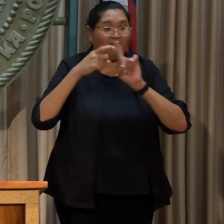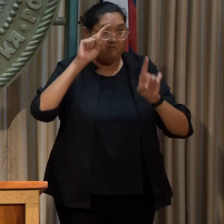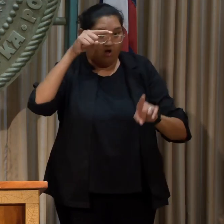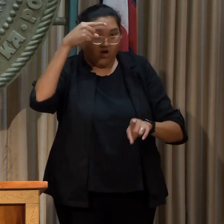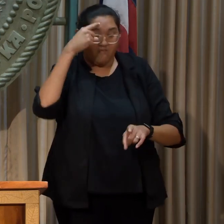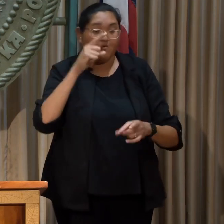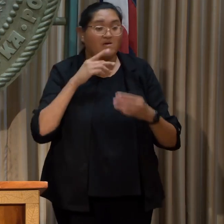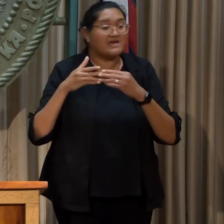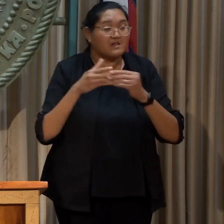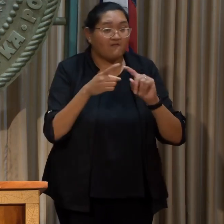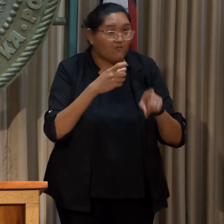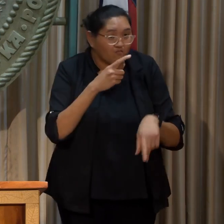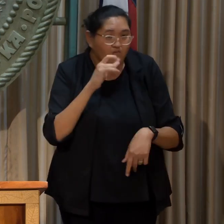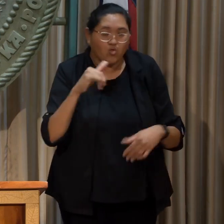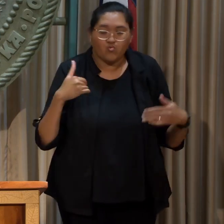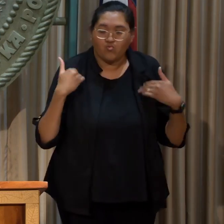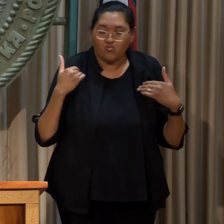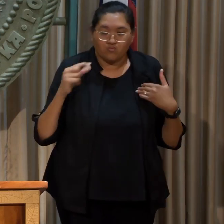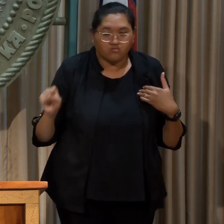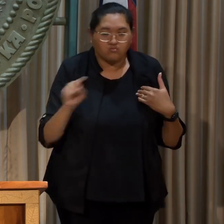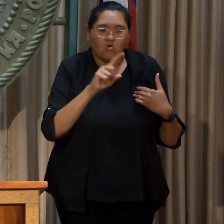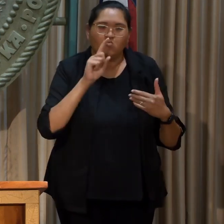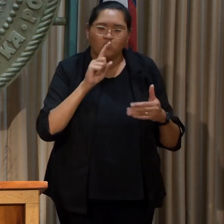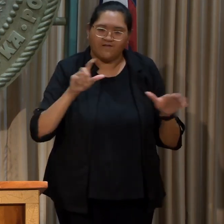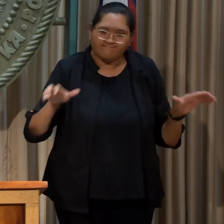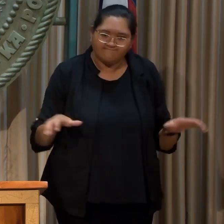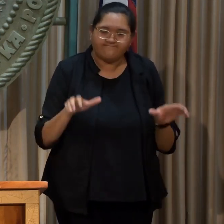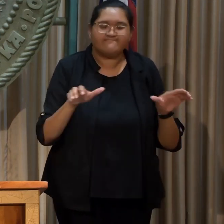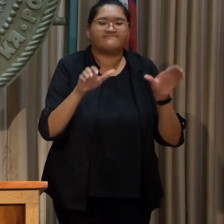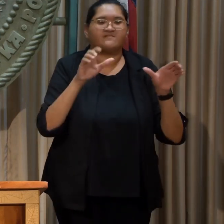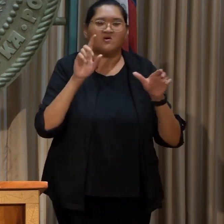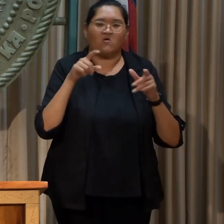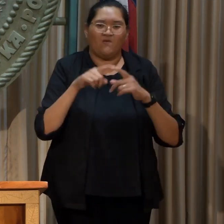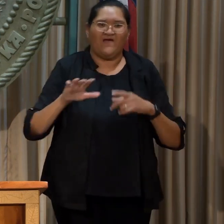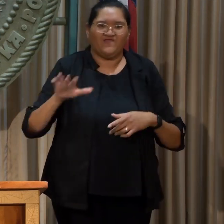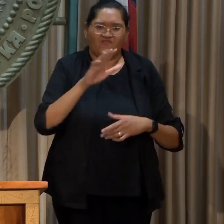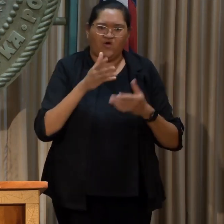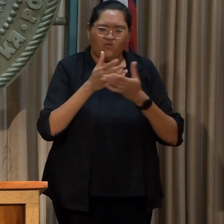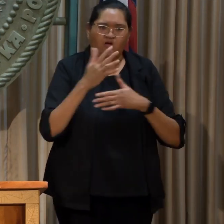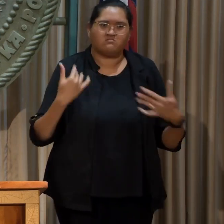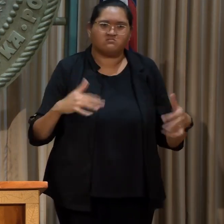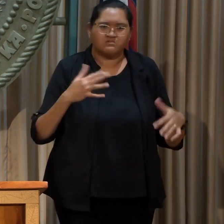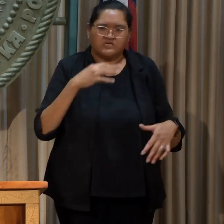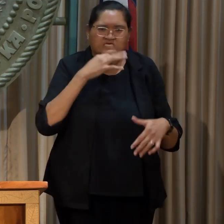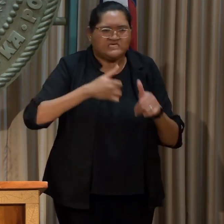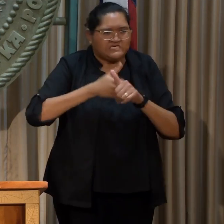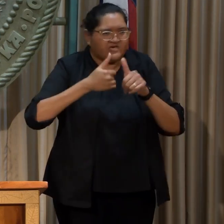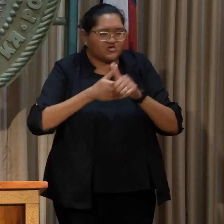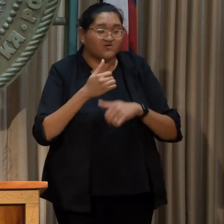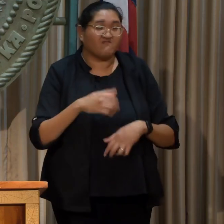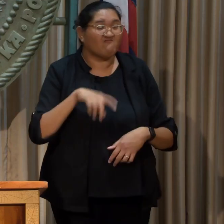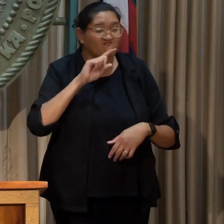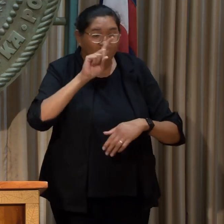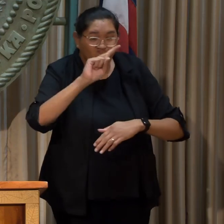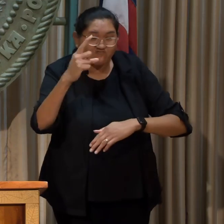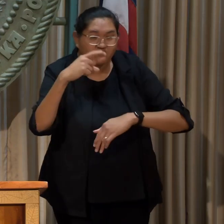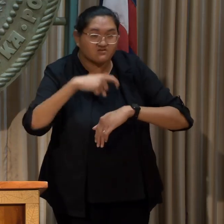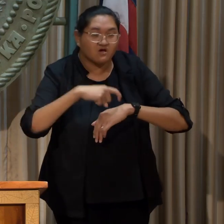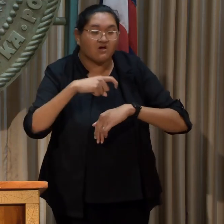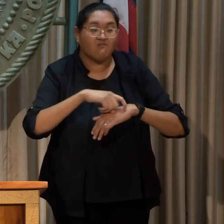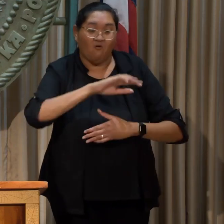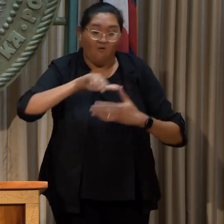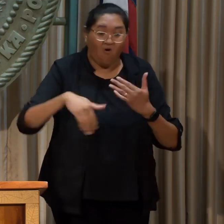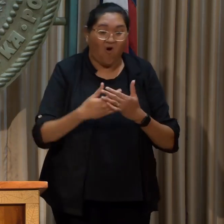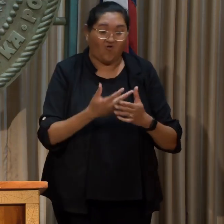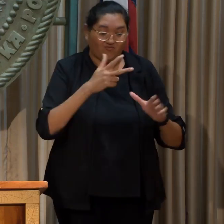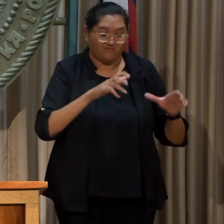led by our youth, who activated their courts when their rights were in danger. For the first time, all